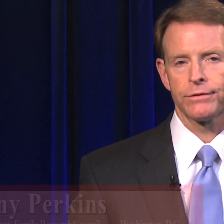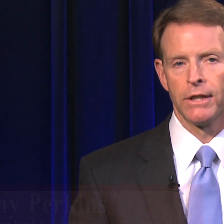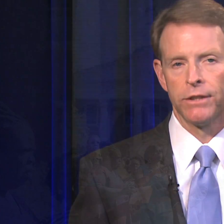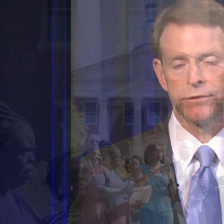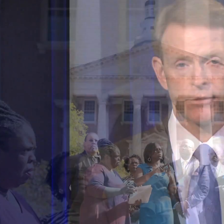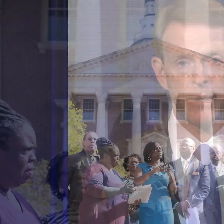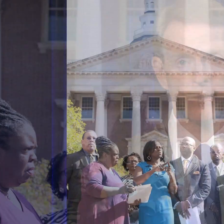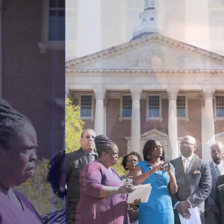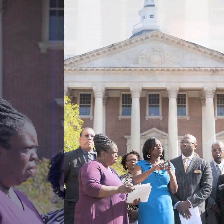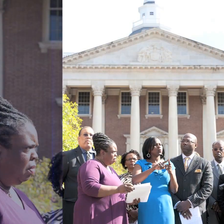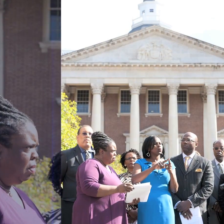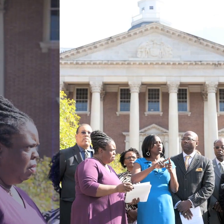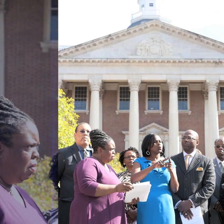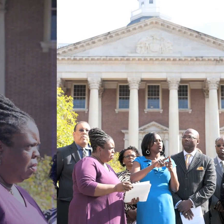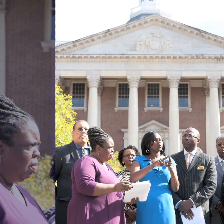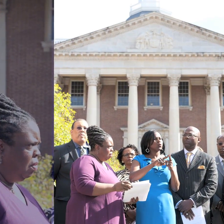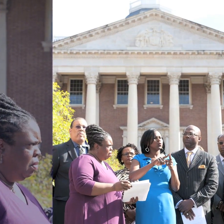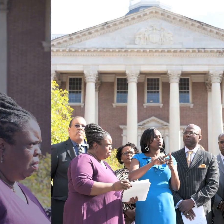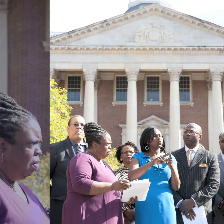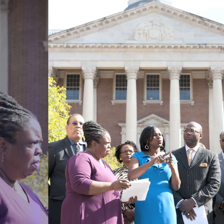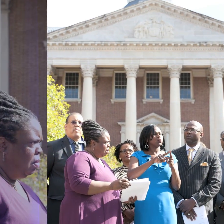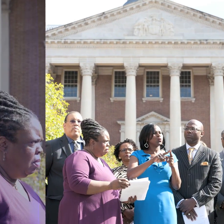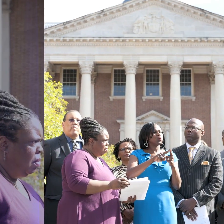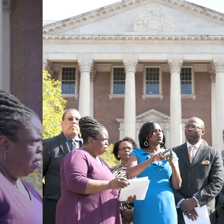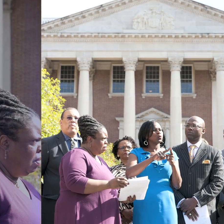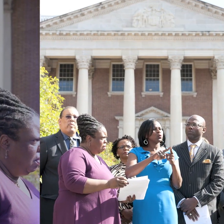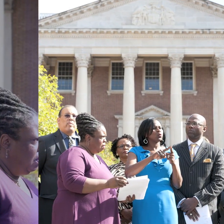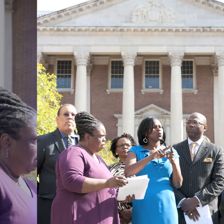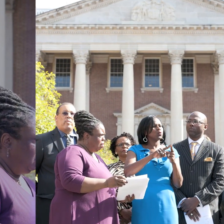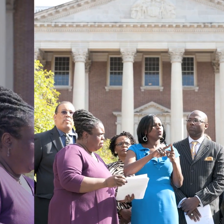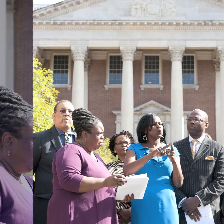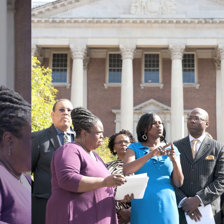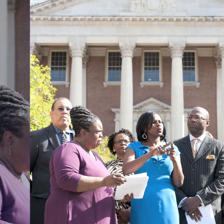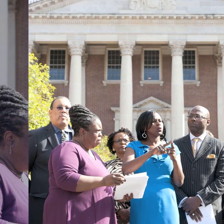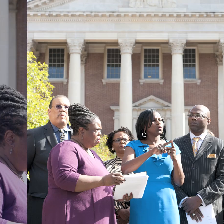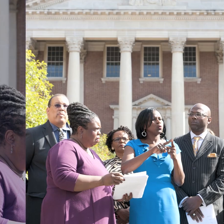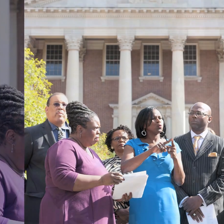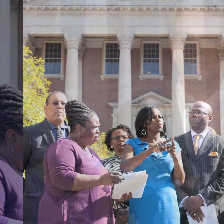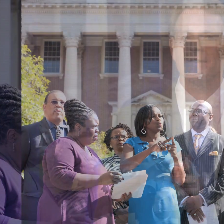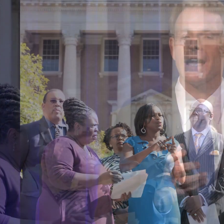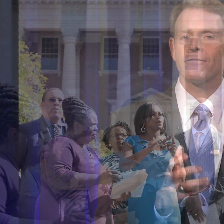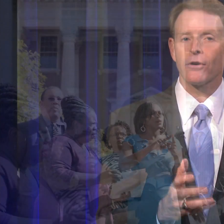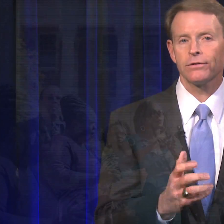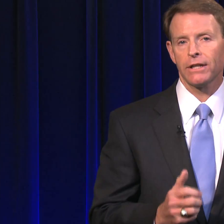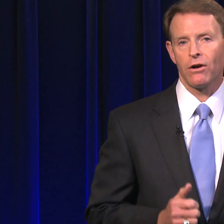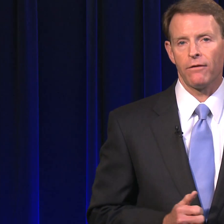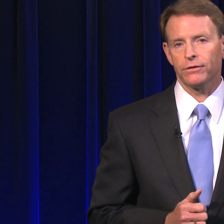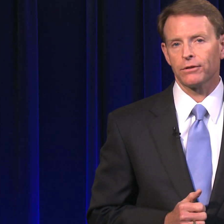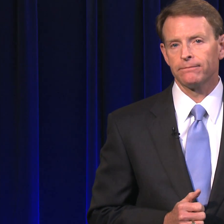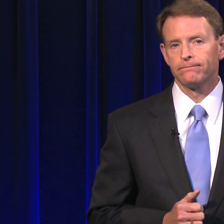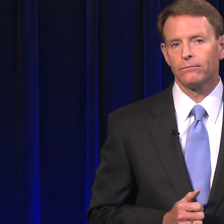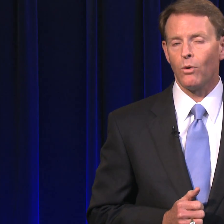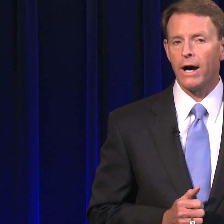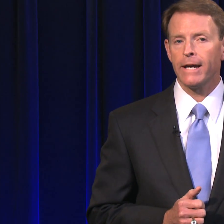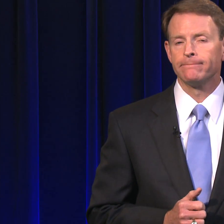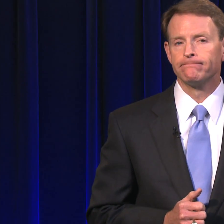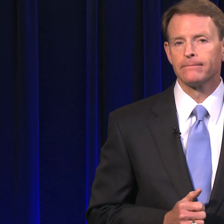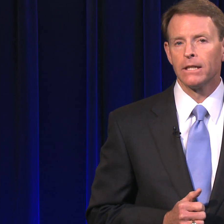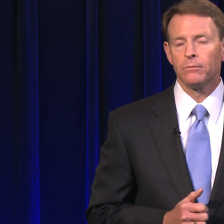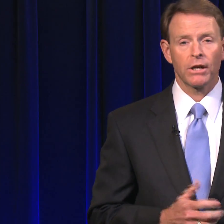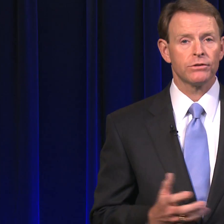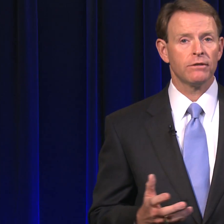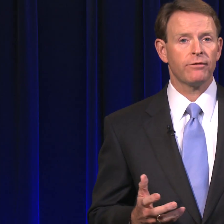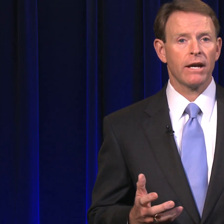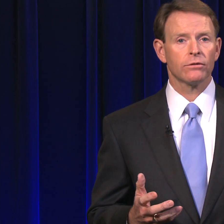Hurwitz suspended Dr. Angela McCaskill from her position as the university's chief diversity officer. Why?